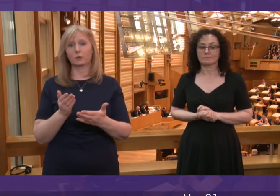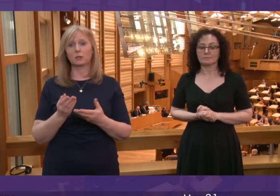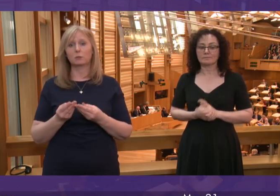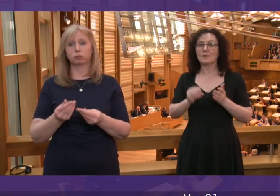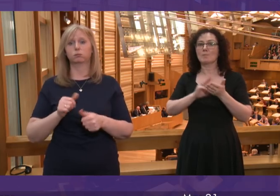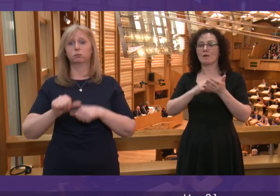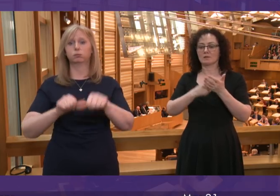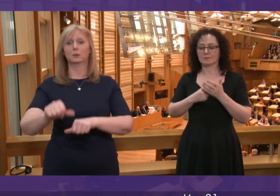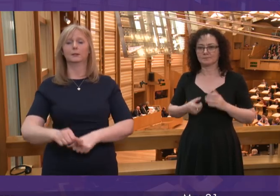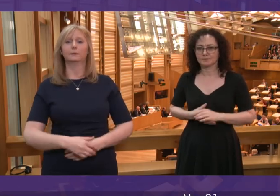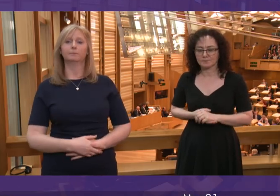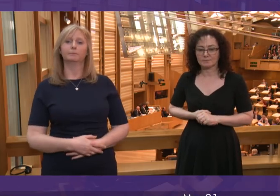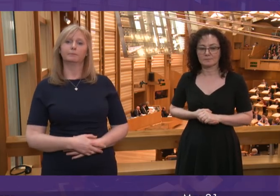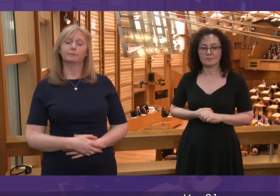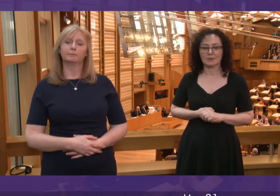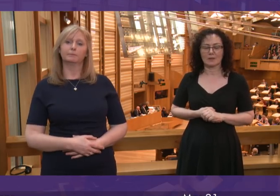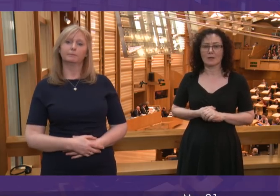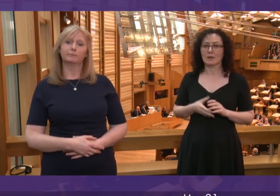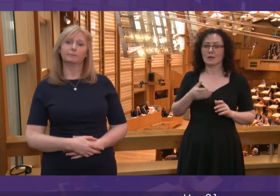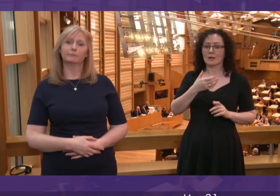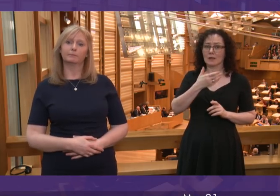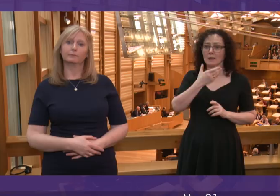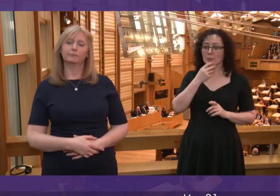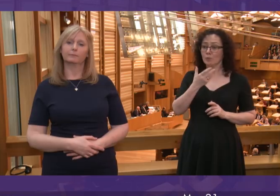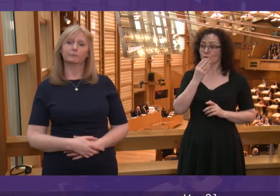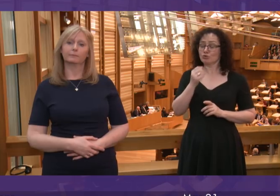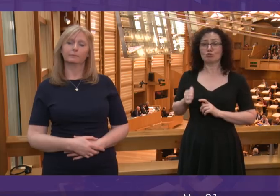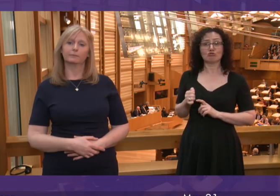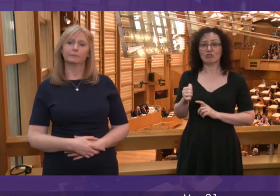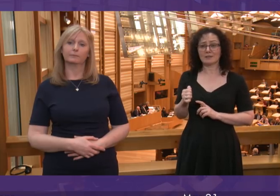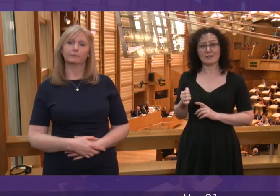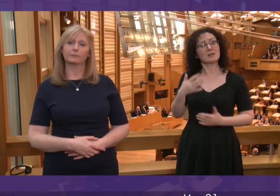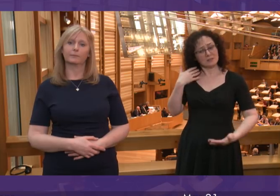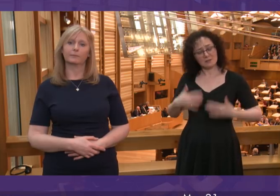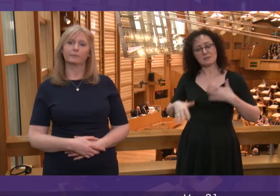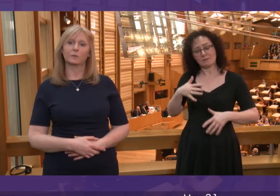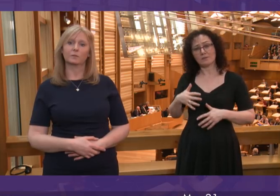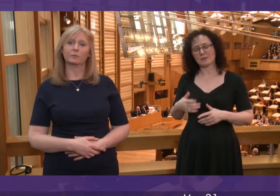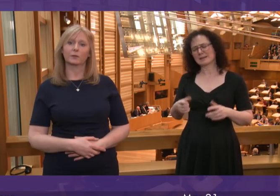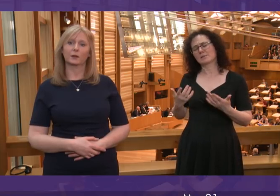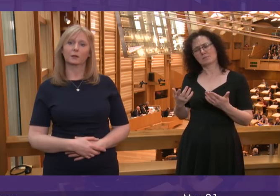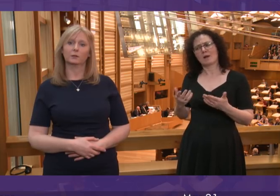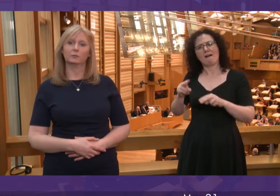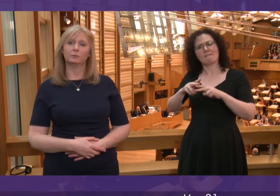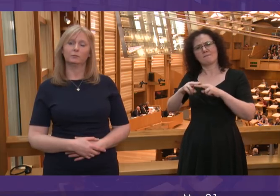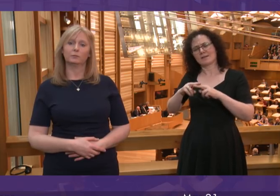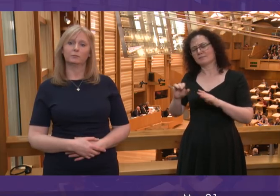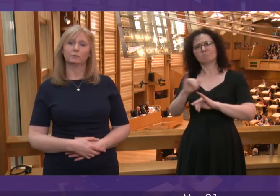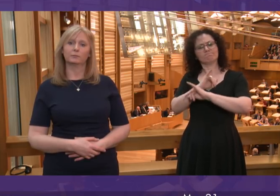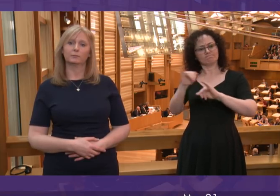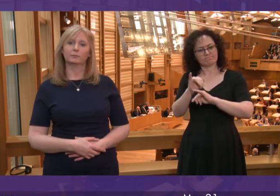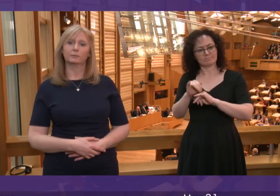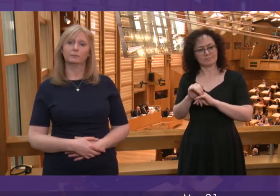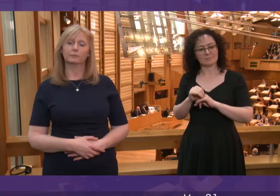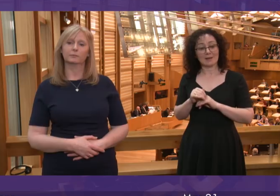Roskill. Commuters are suffering poor rail services across Scotland and especially in Fife. Last year, the Transport Minister